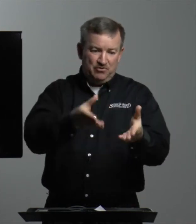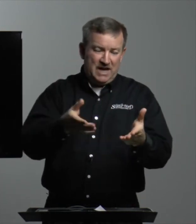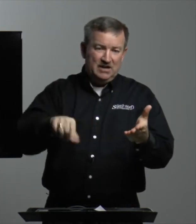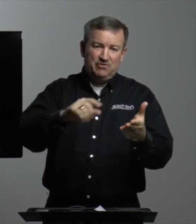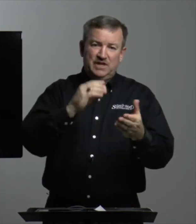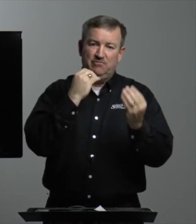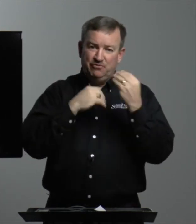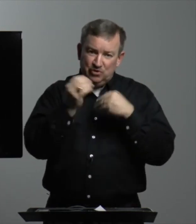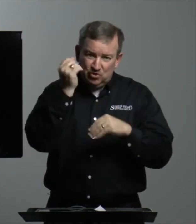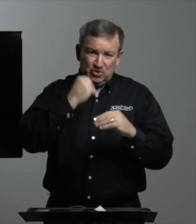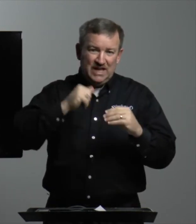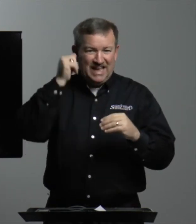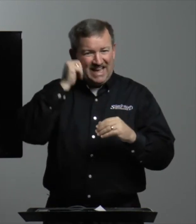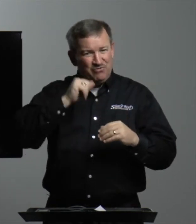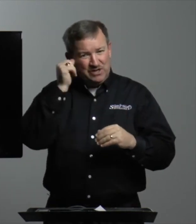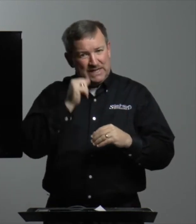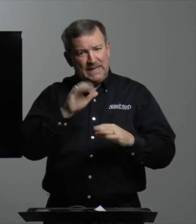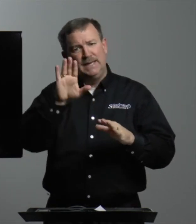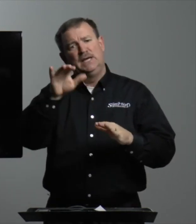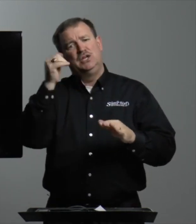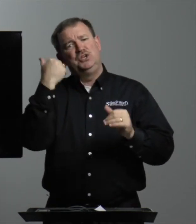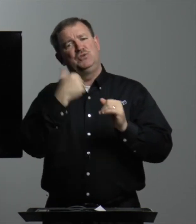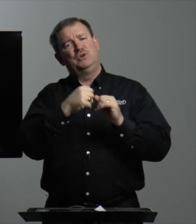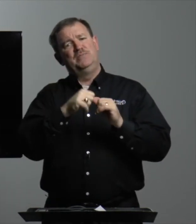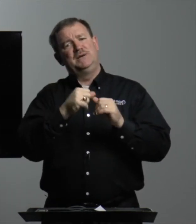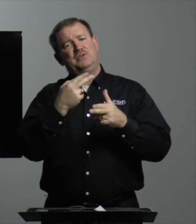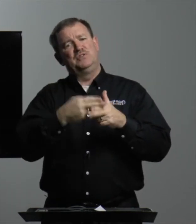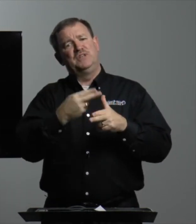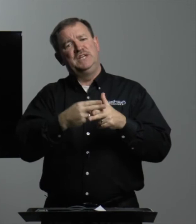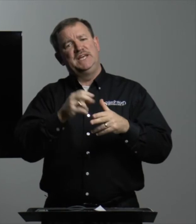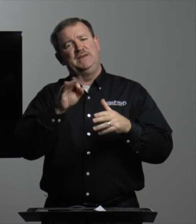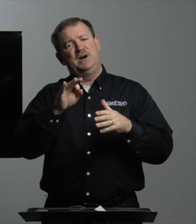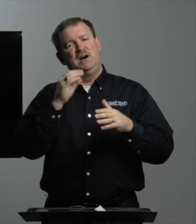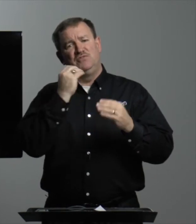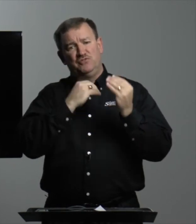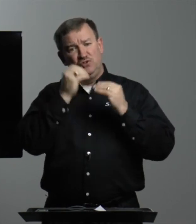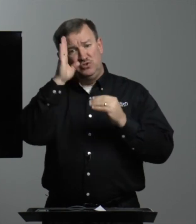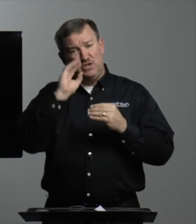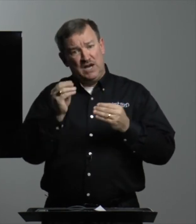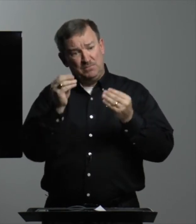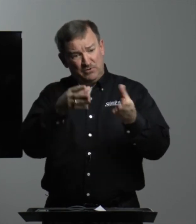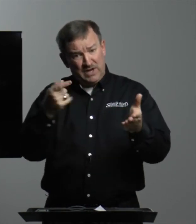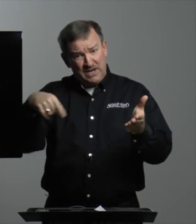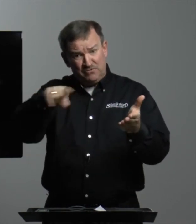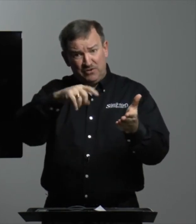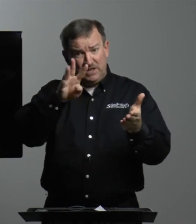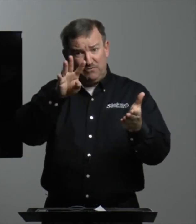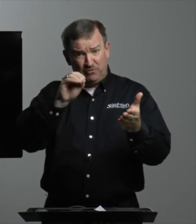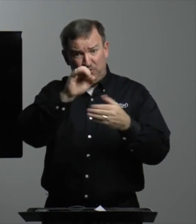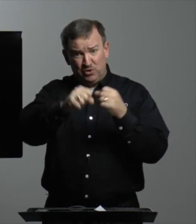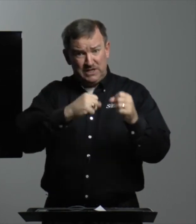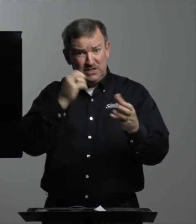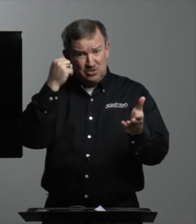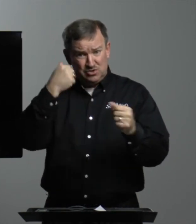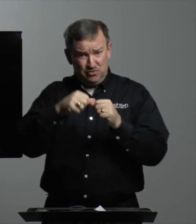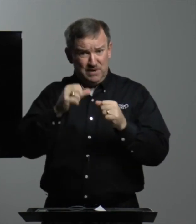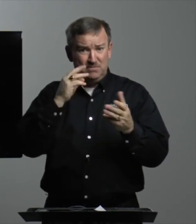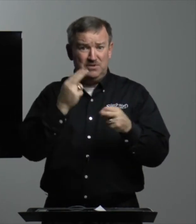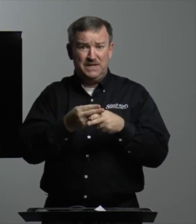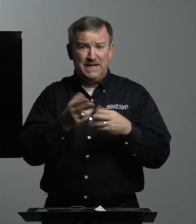provided for them food every day. Do you remember the name of the food God provided for them for 40 years? Do you remember the